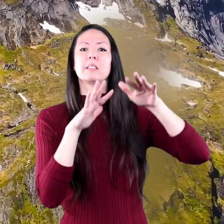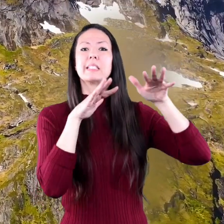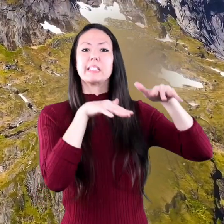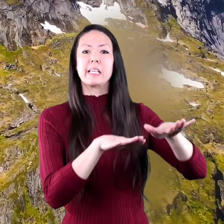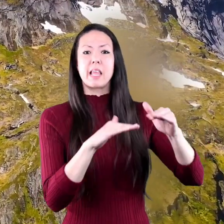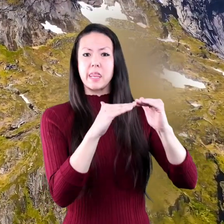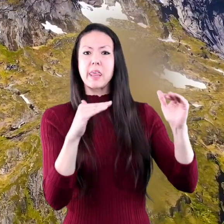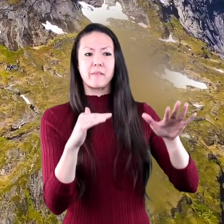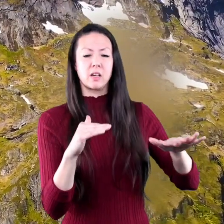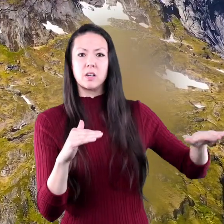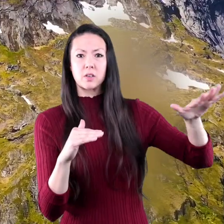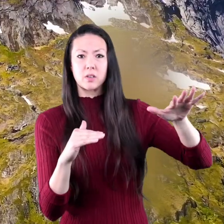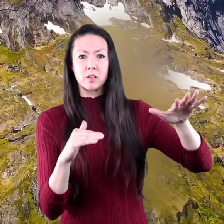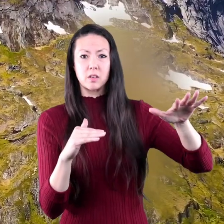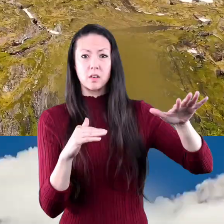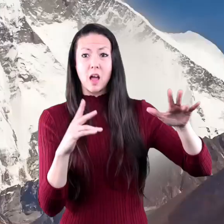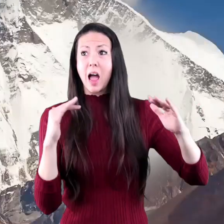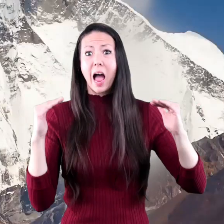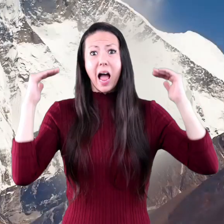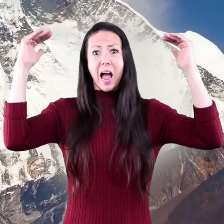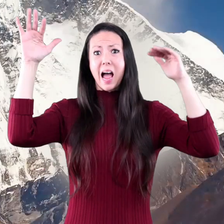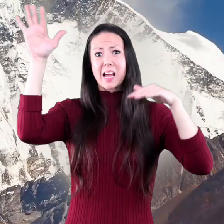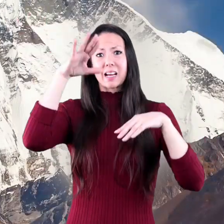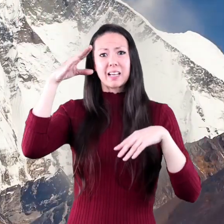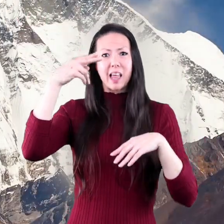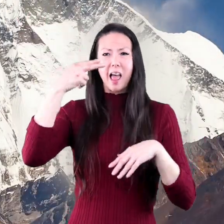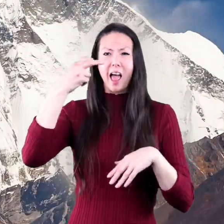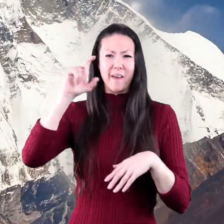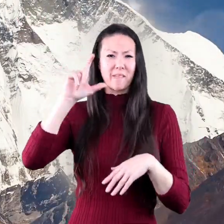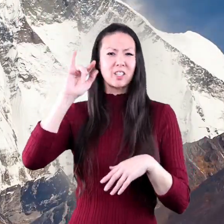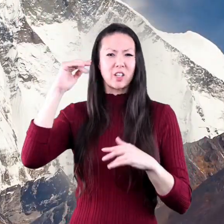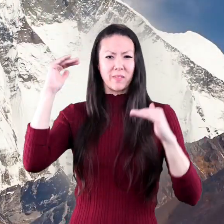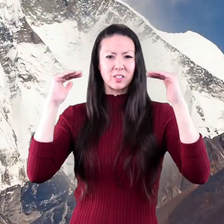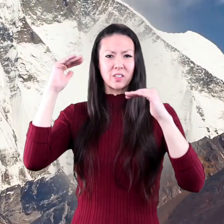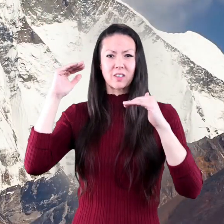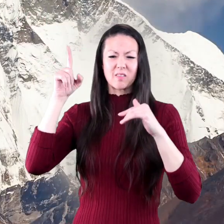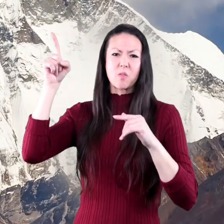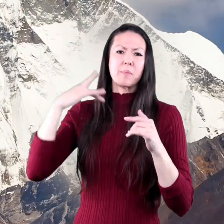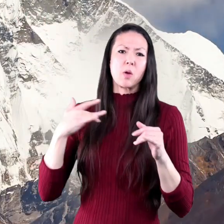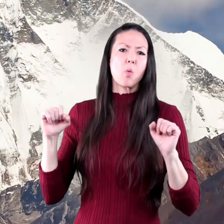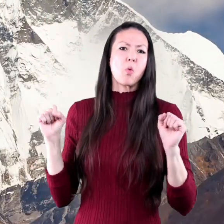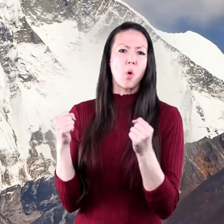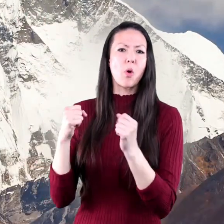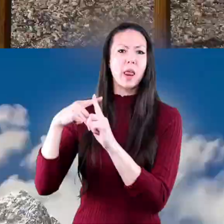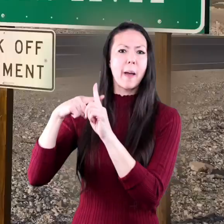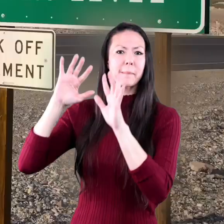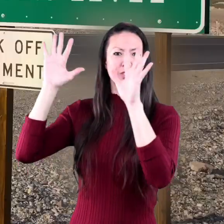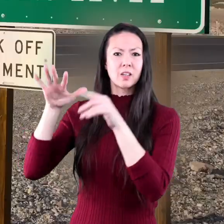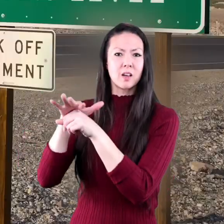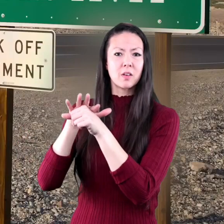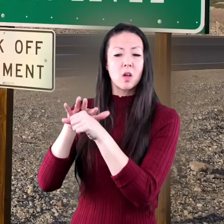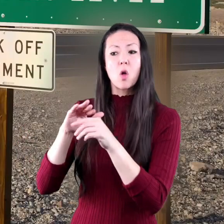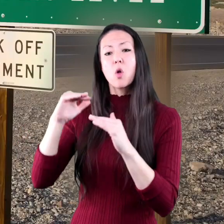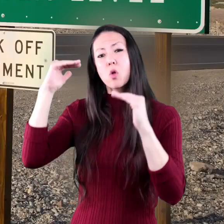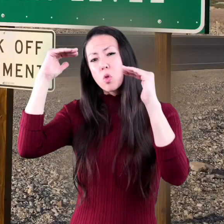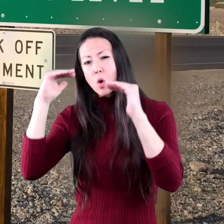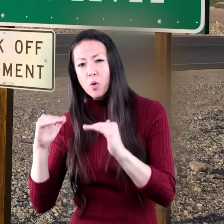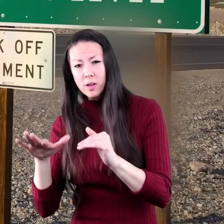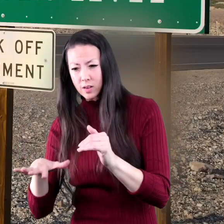area is. The higher the elevation, the colder the climate. And the lower the elevation, the